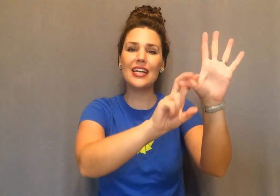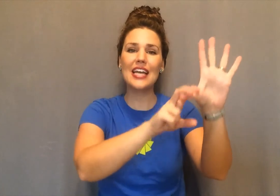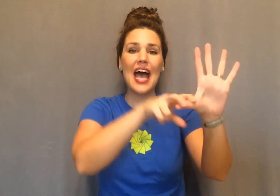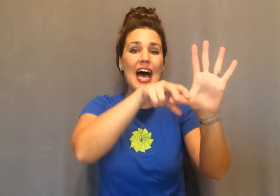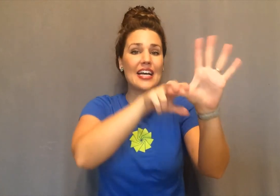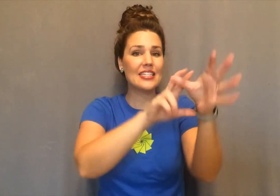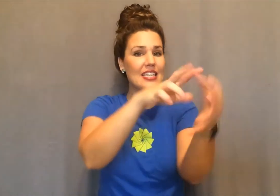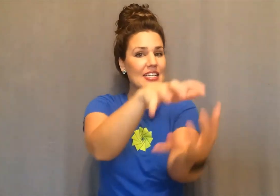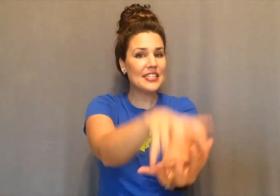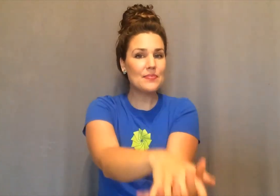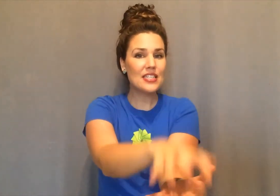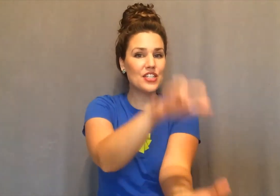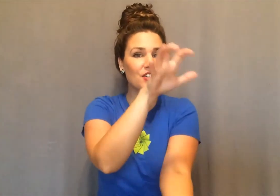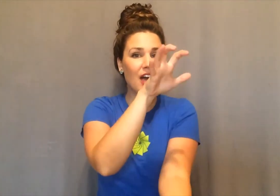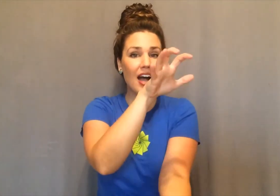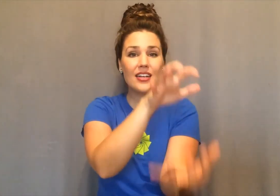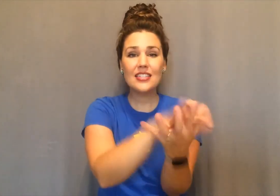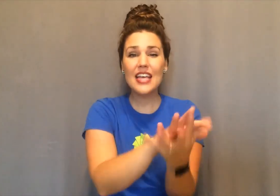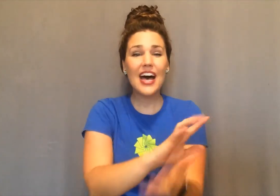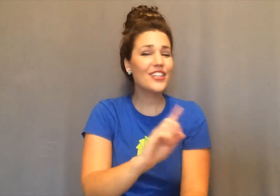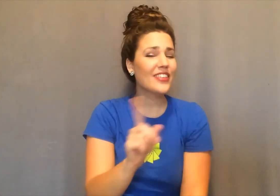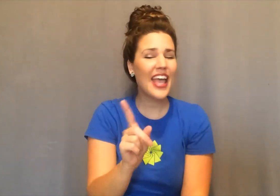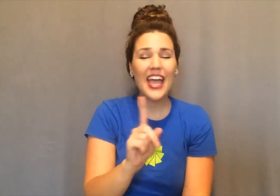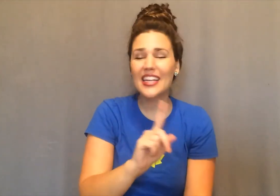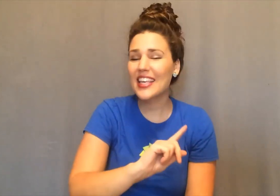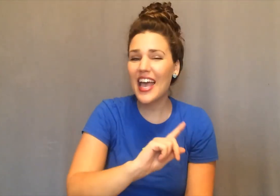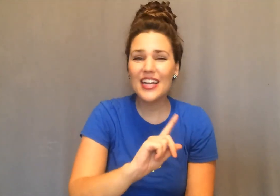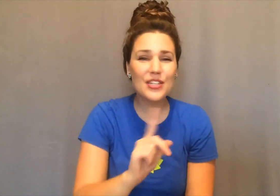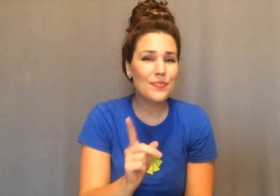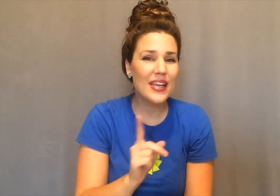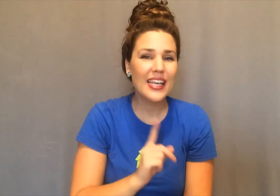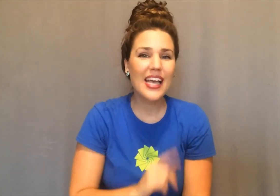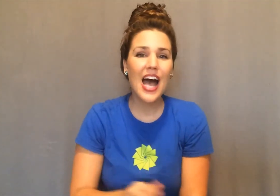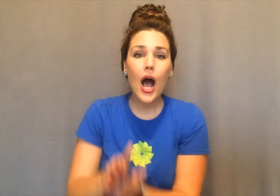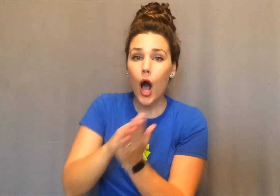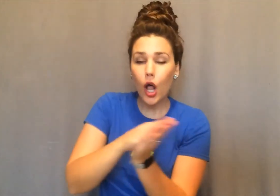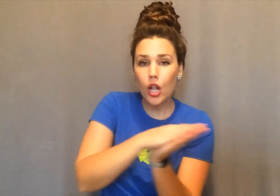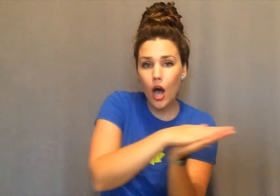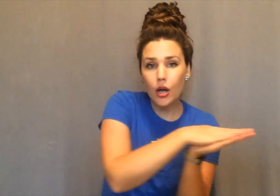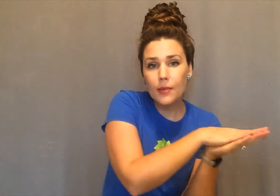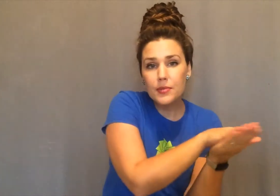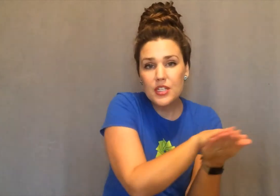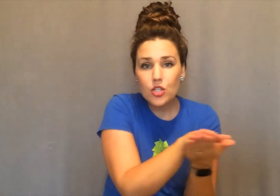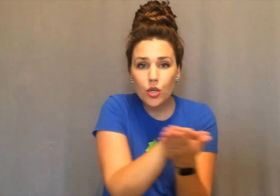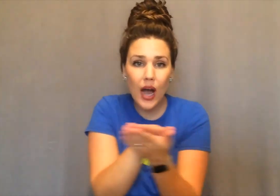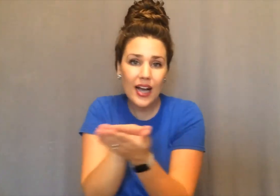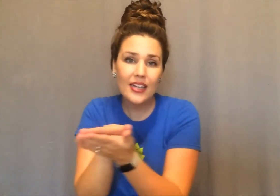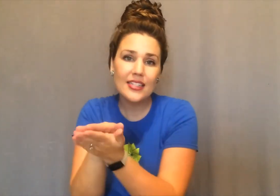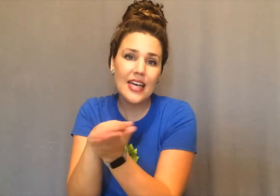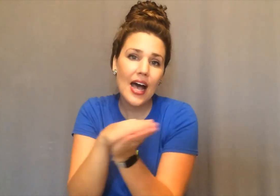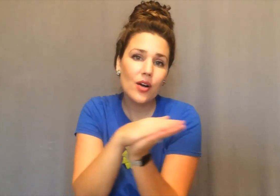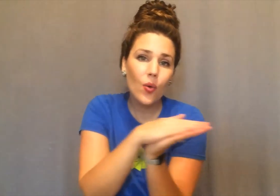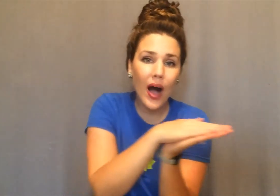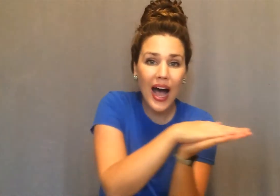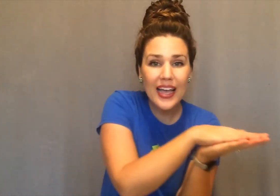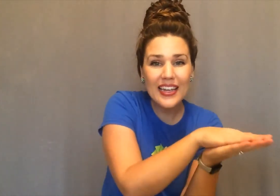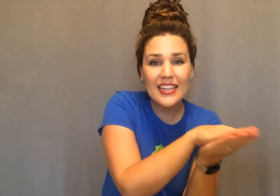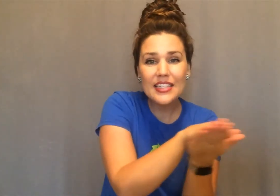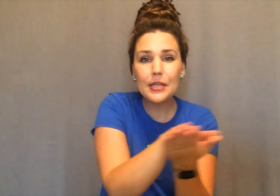Teasing Mr. Crocodile you can't catch me. Along comes Mr. Crocodile quiet as can